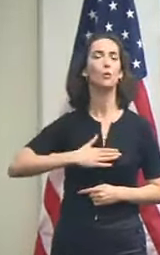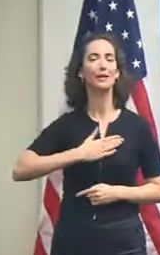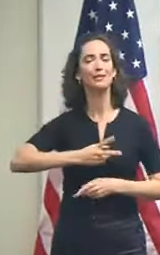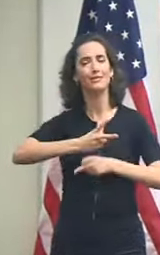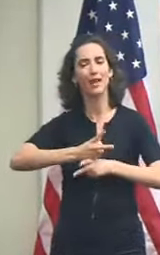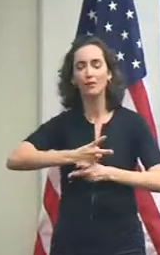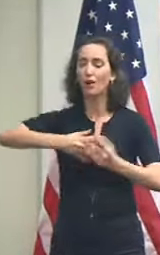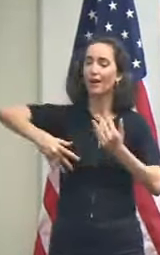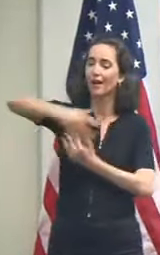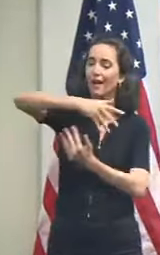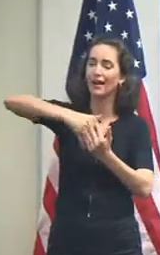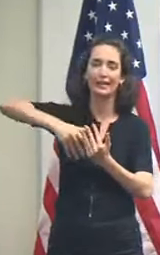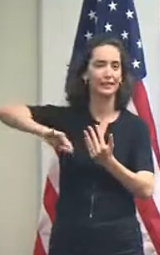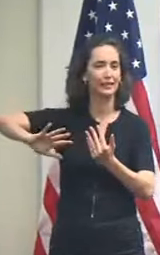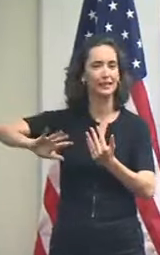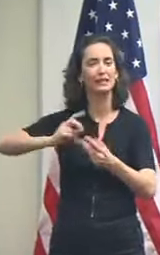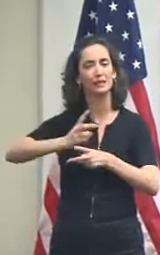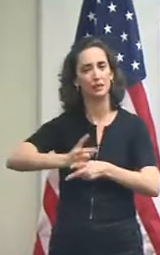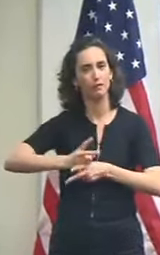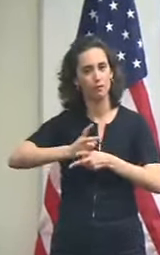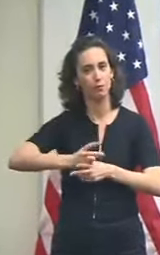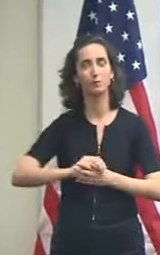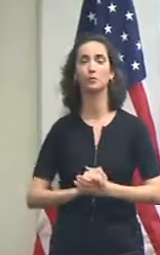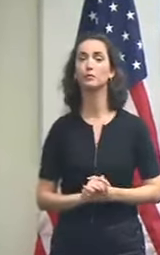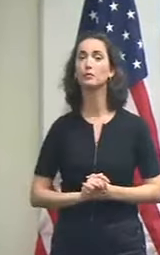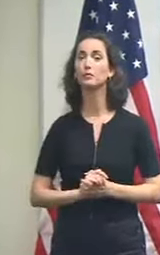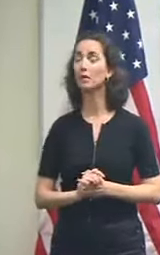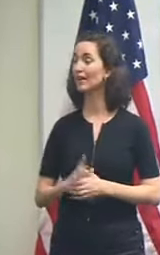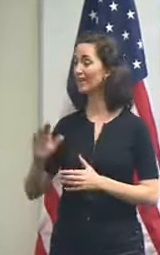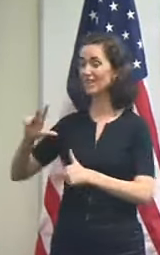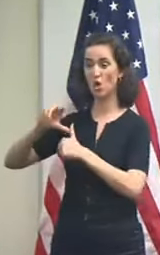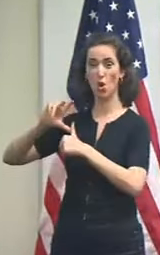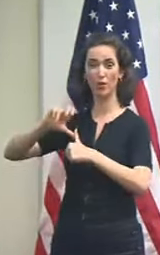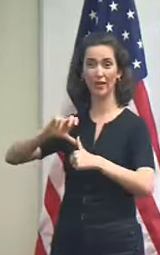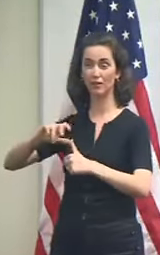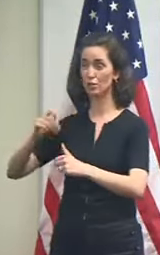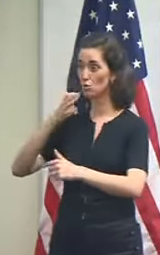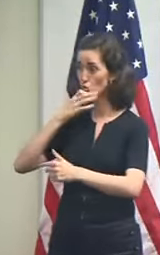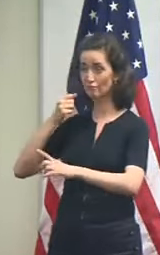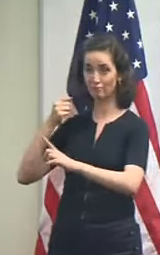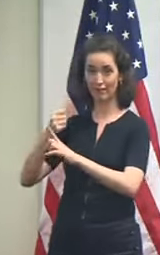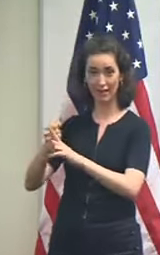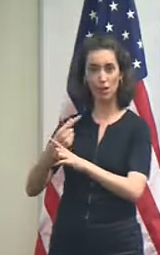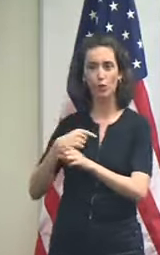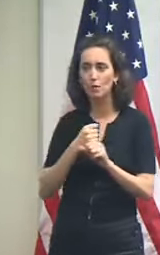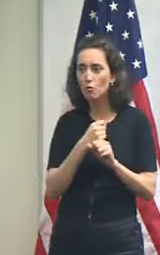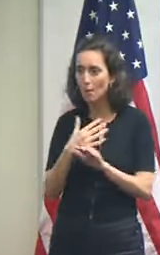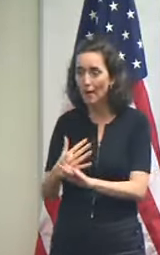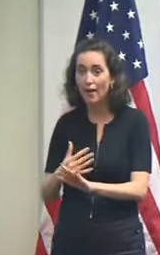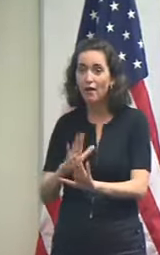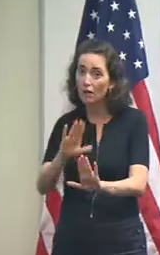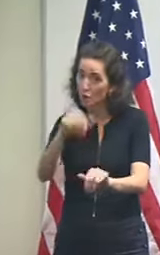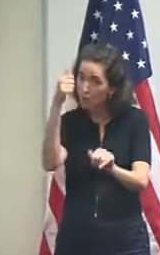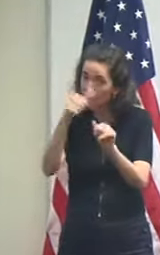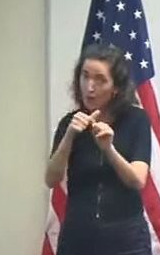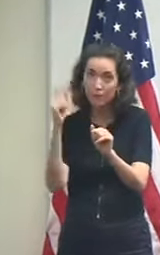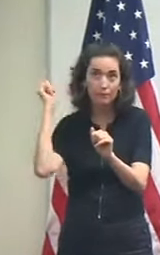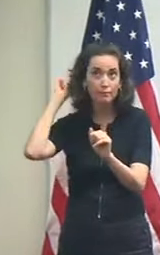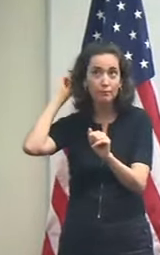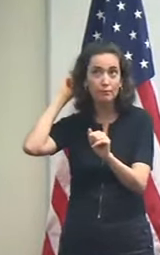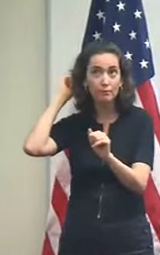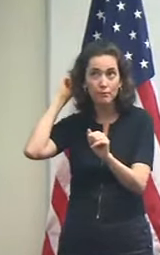As we continue to prepare for and respond to this hurricane, it's worth remembering that we're doing this in a COVID-19